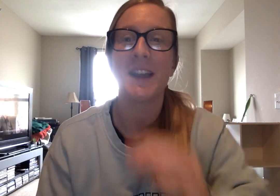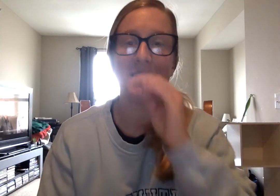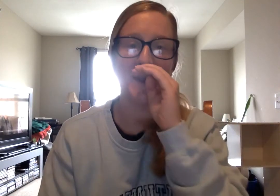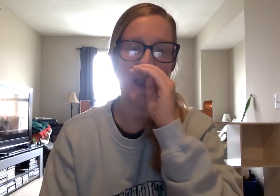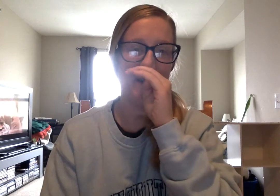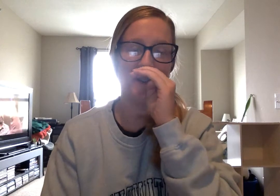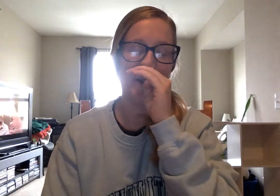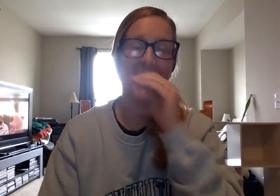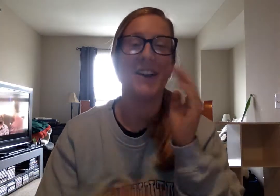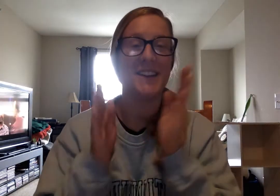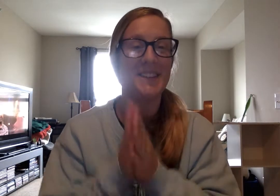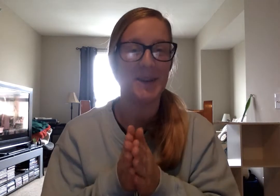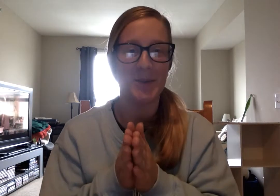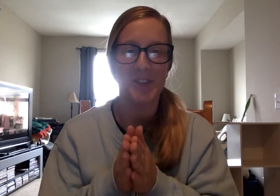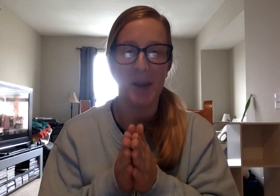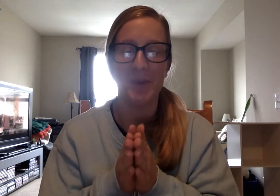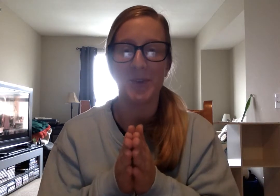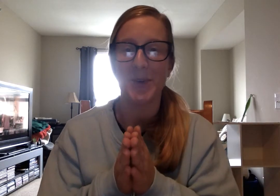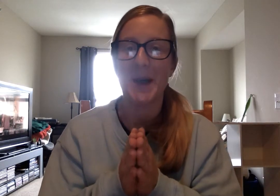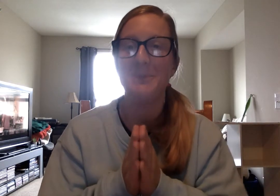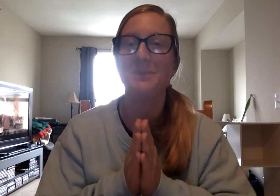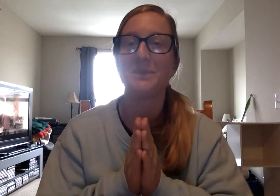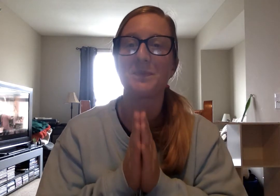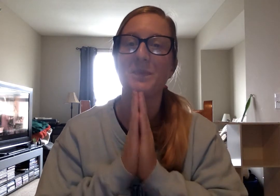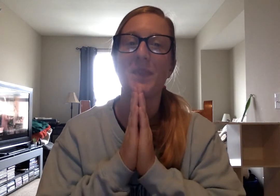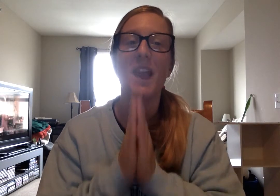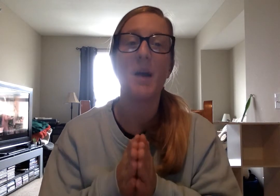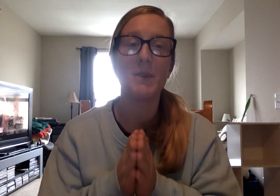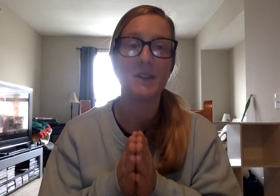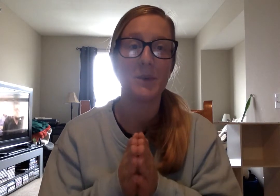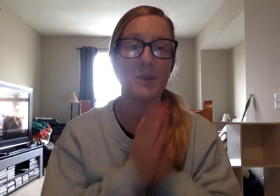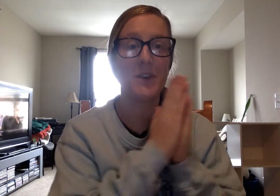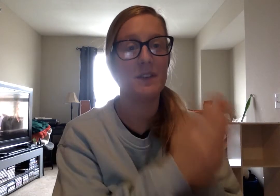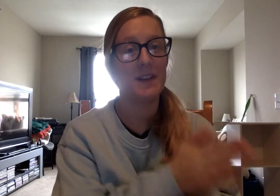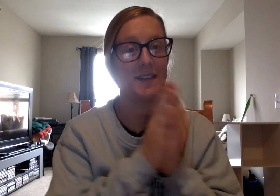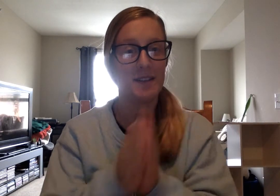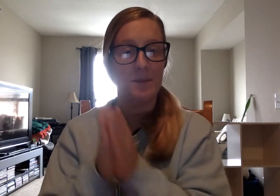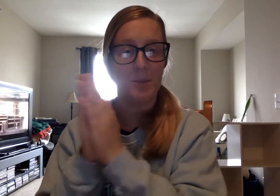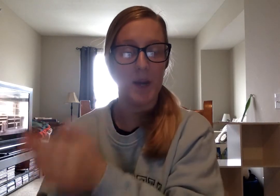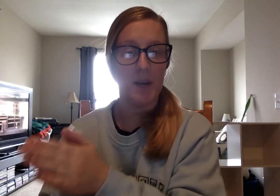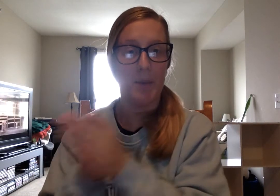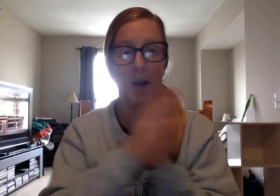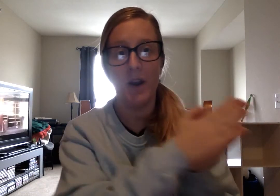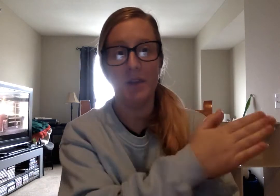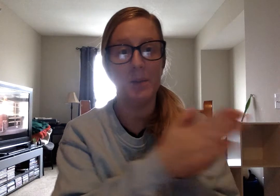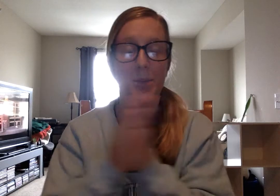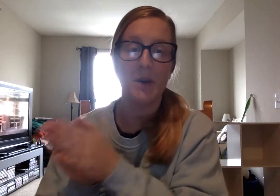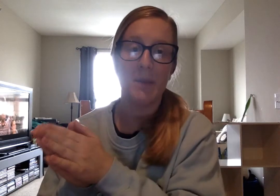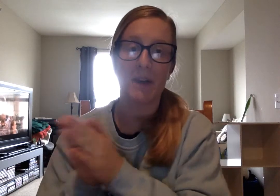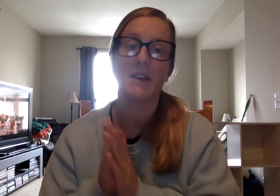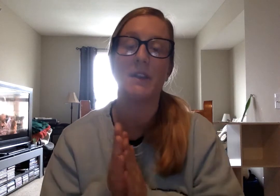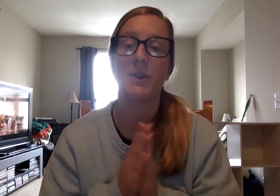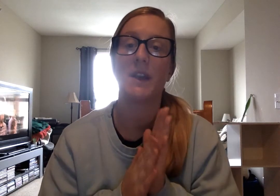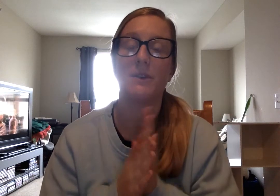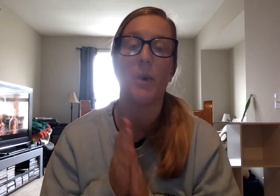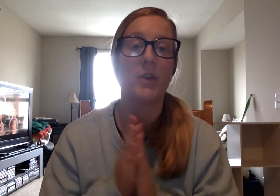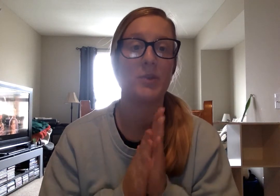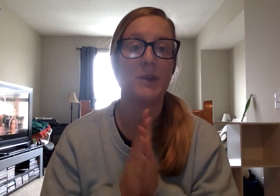Next, we have our double choppers, okay? I'm going to say the word first. Break it apart. Then put it back together. Okay? So, watch me